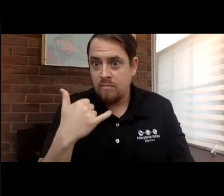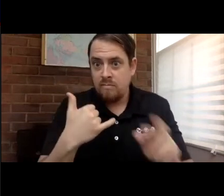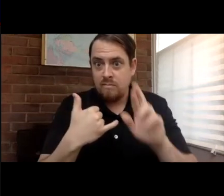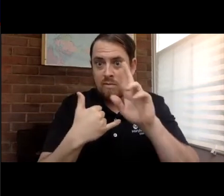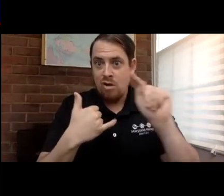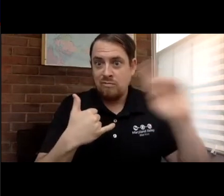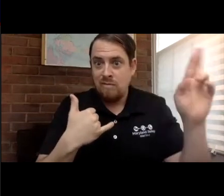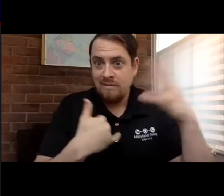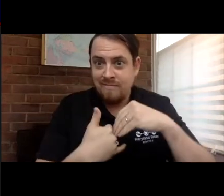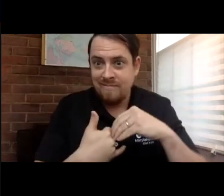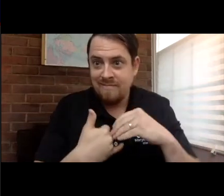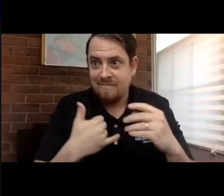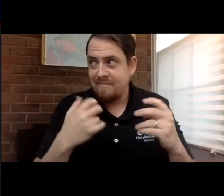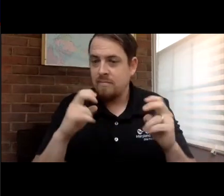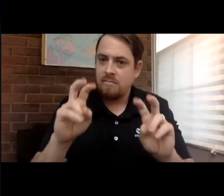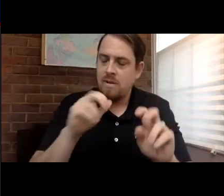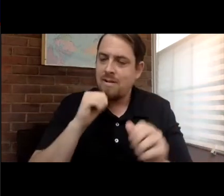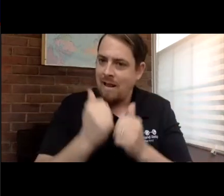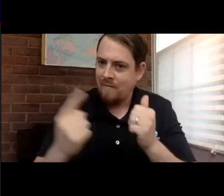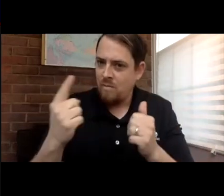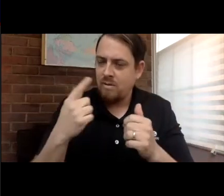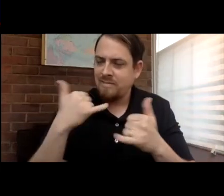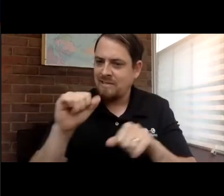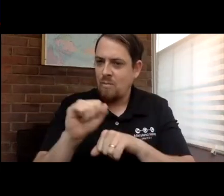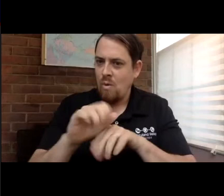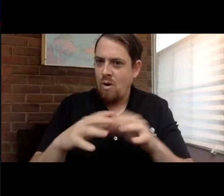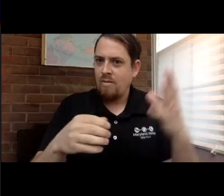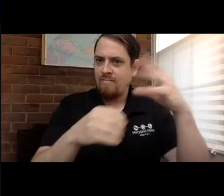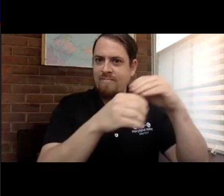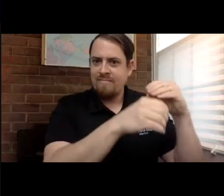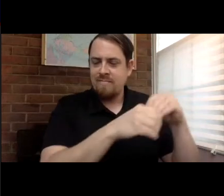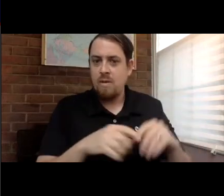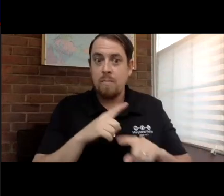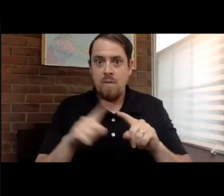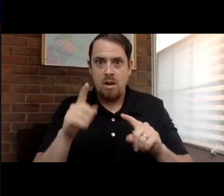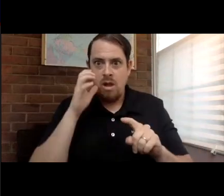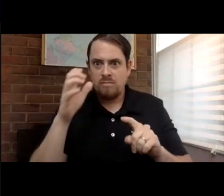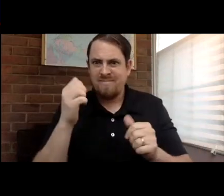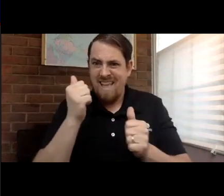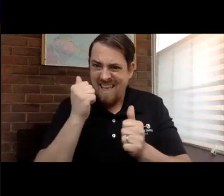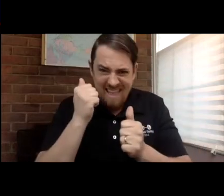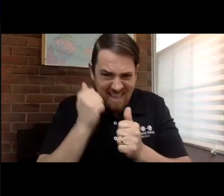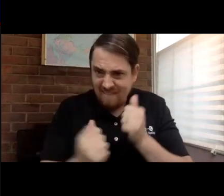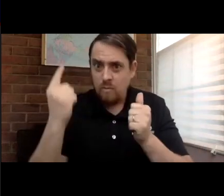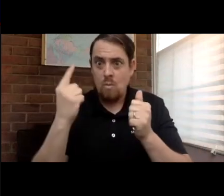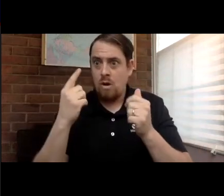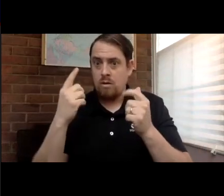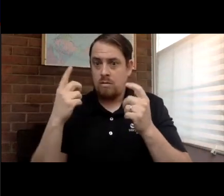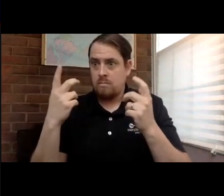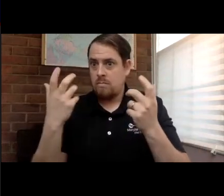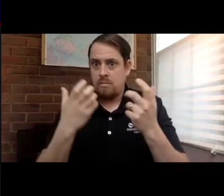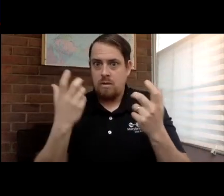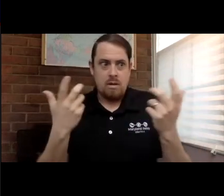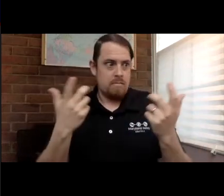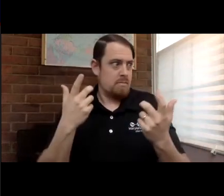And when you think about it, everybody has a phone, the majority of which are already have built in native RTT. Not all, but the